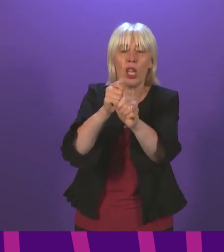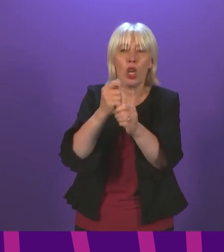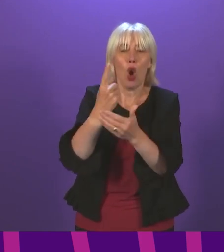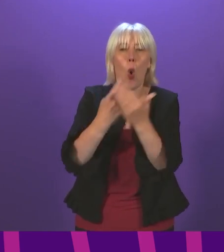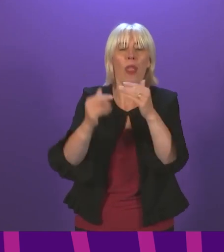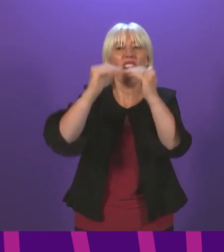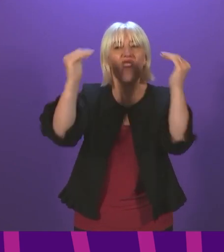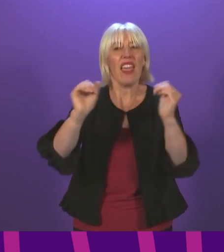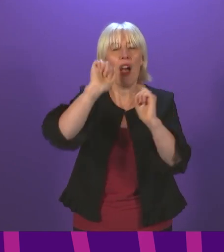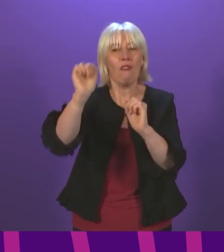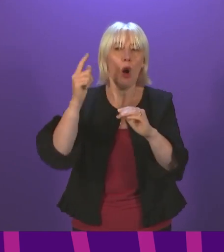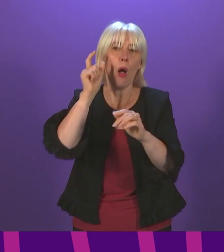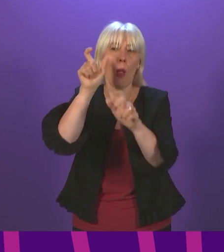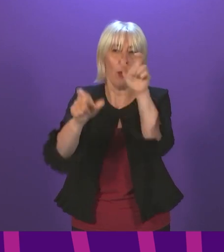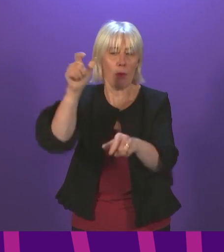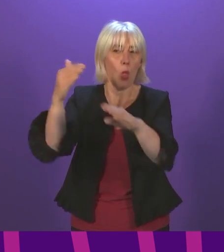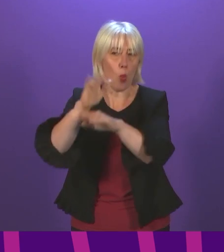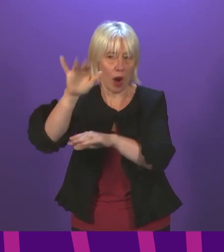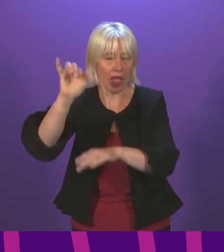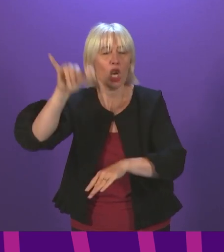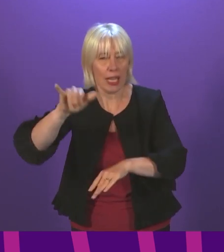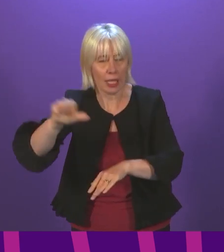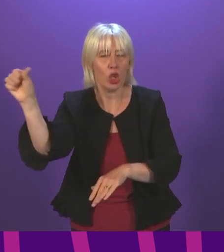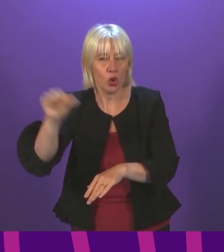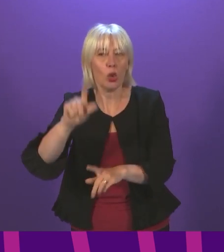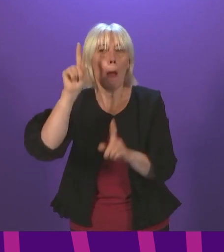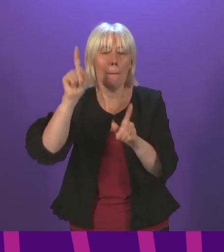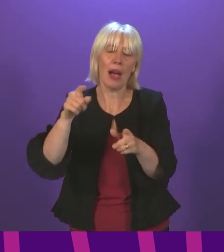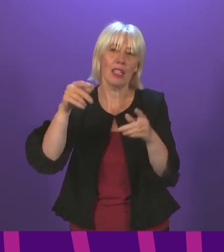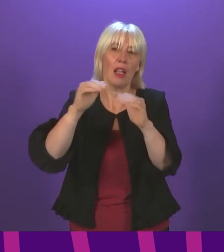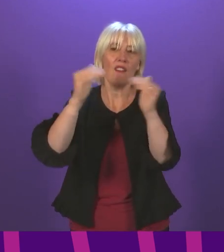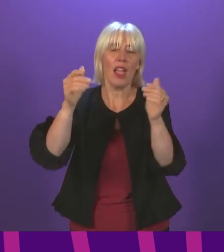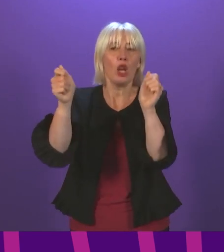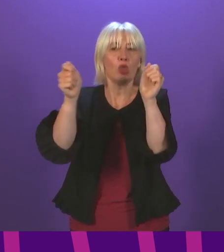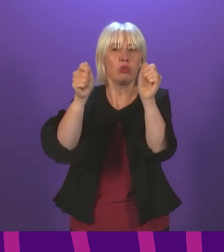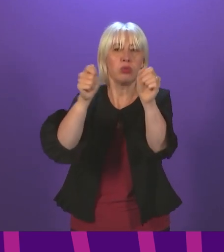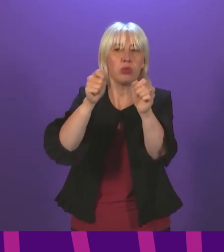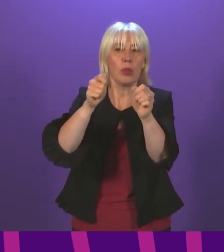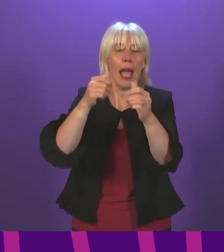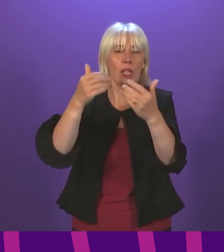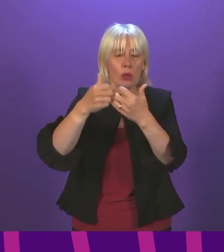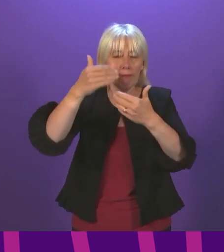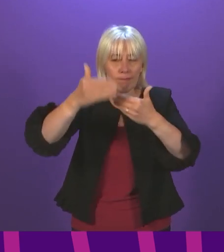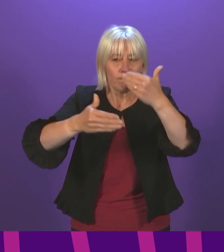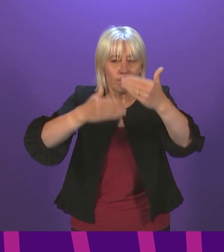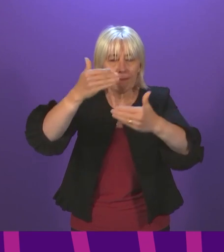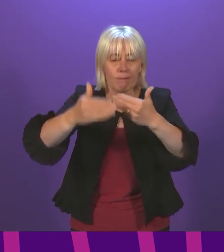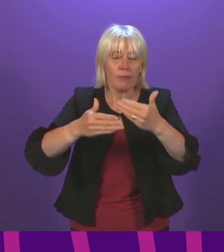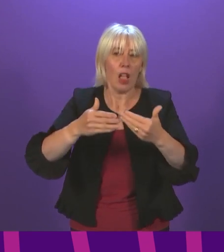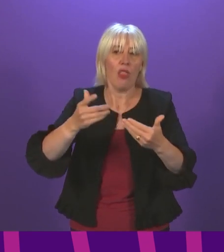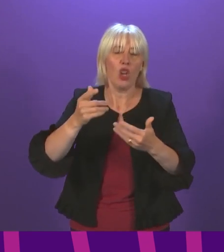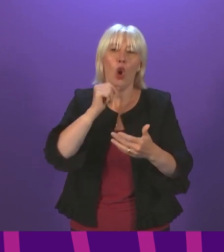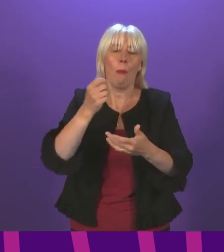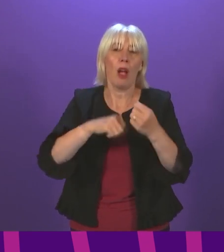for workers, and that is fundamentally important, but also in a way and at a pace that does not become